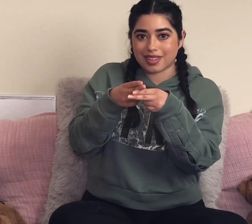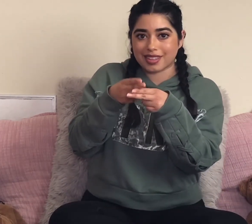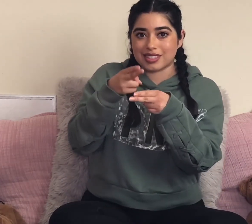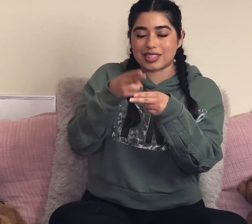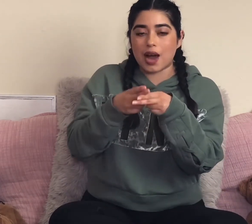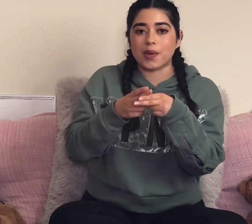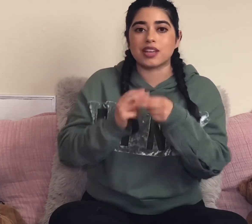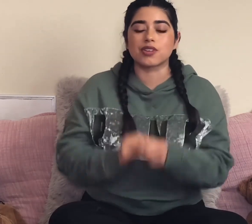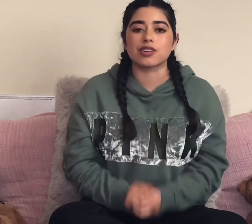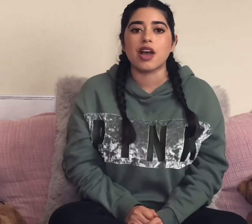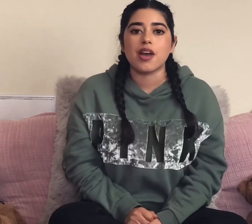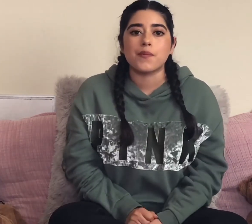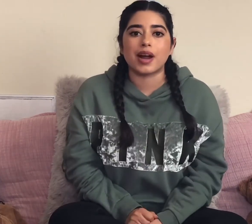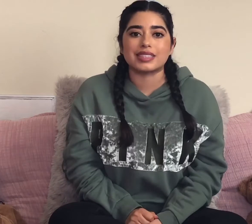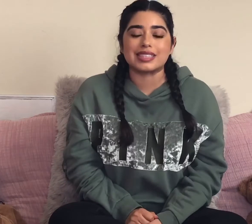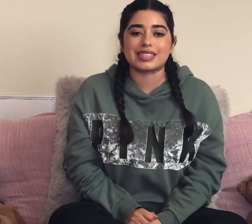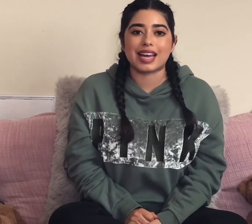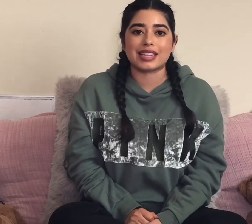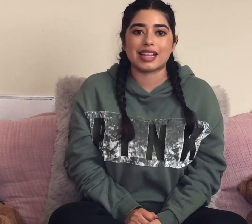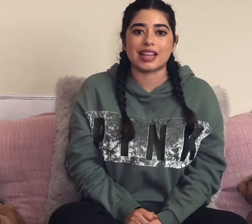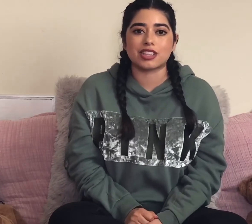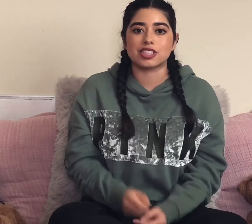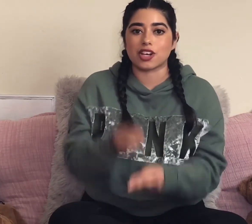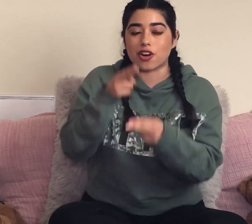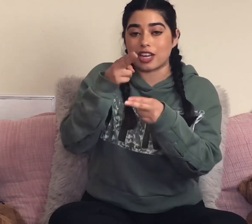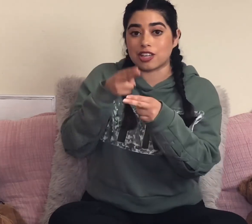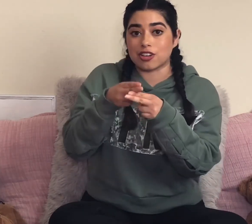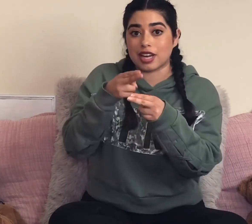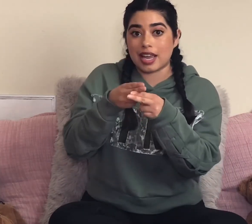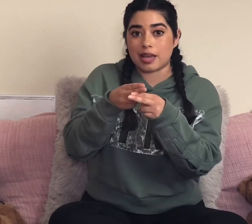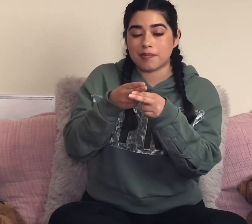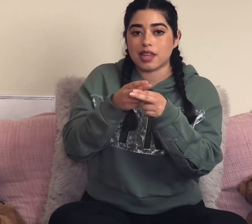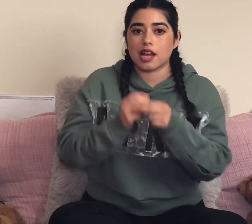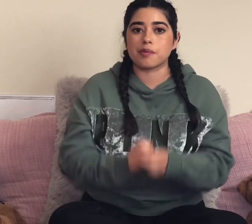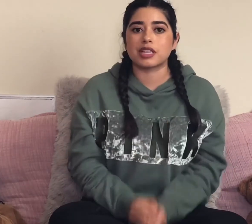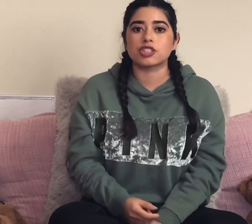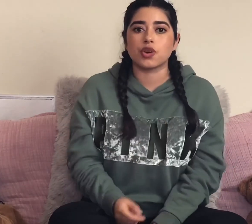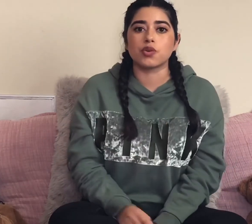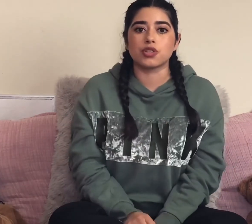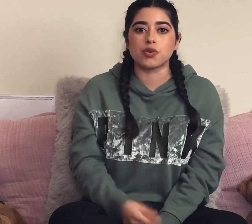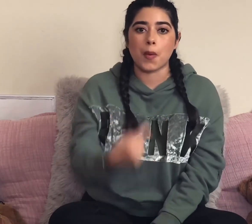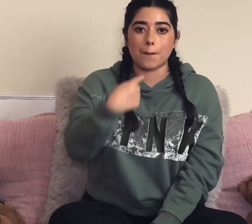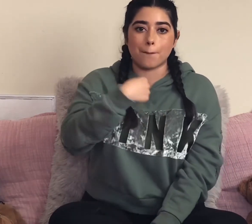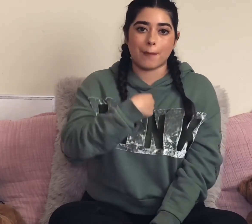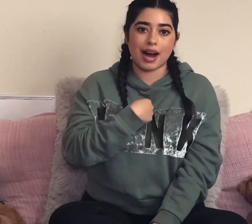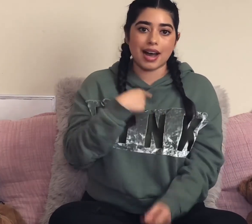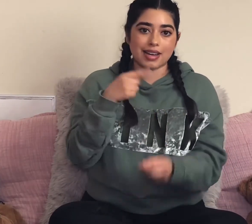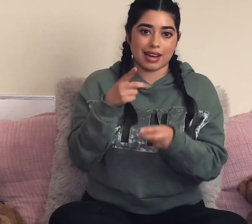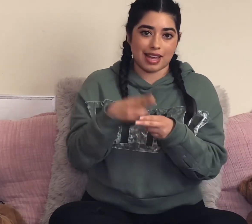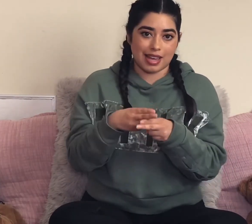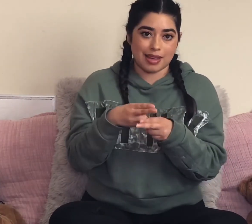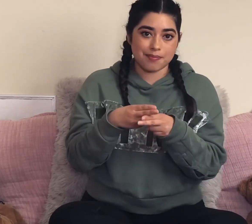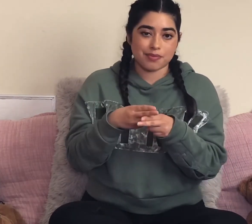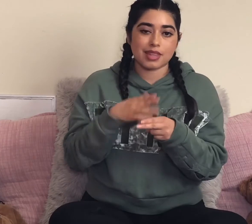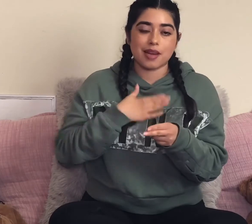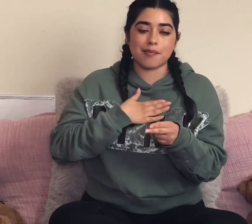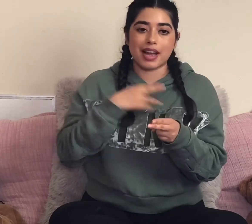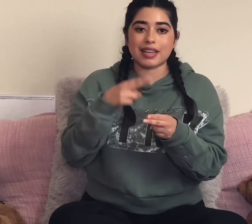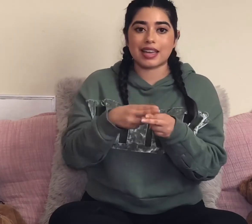That way you can practice signing the letters that are in your name. I'm going to show you my name. My name